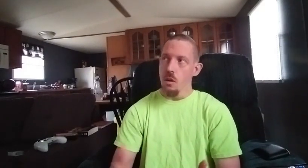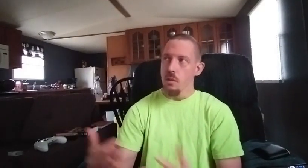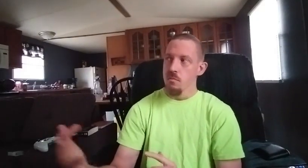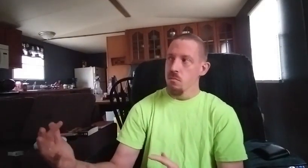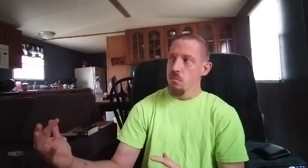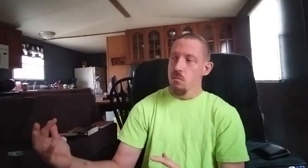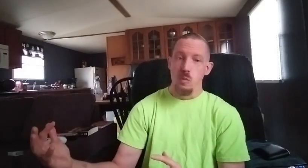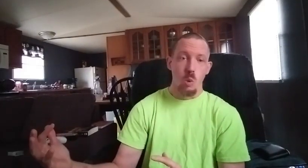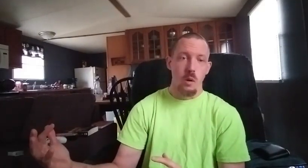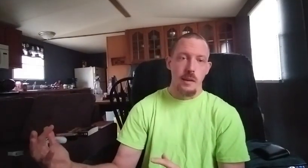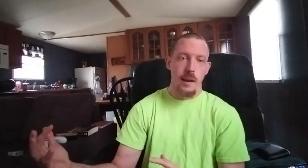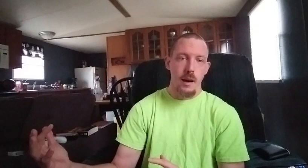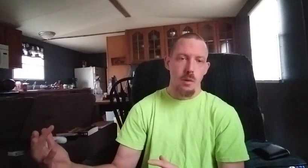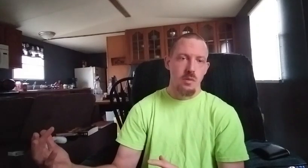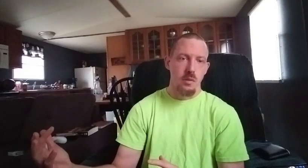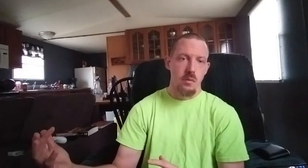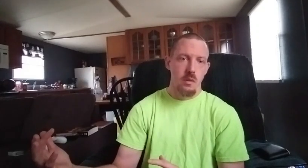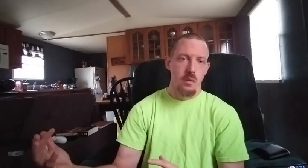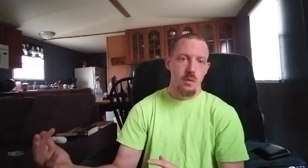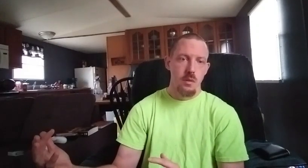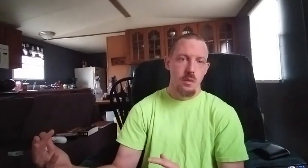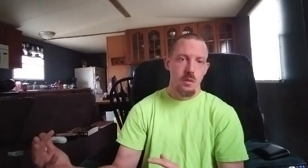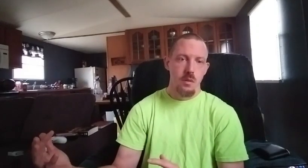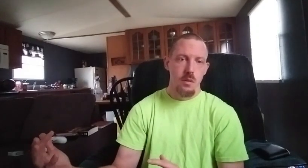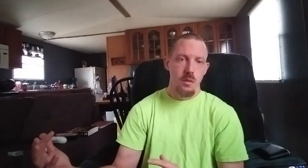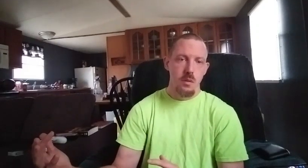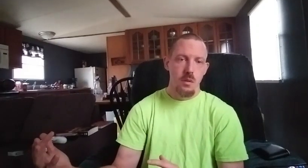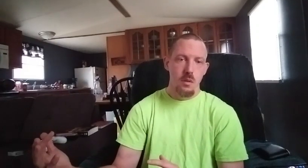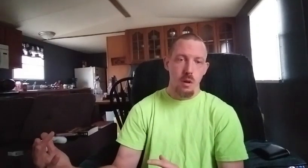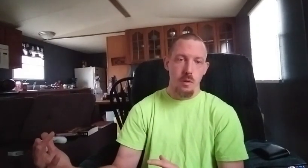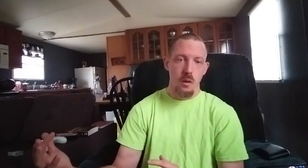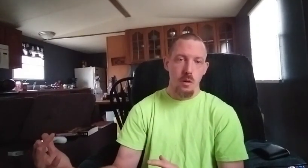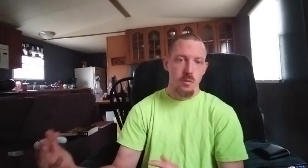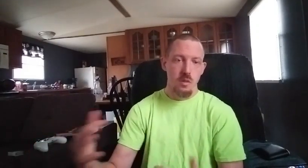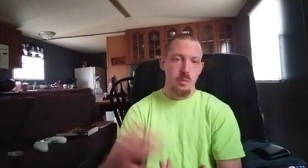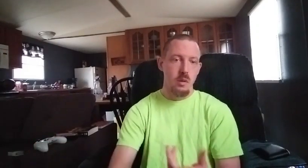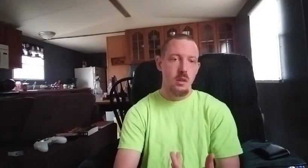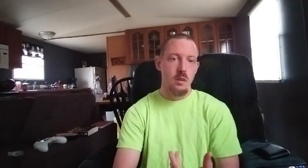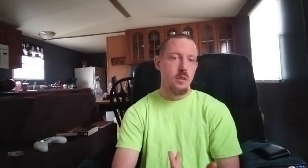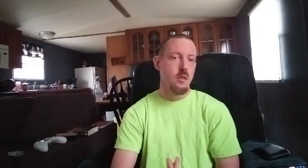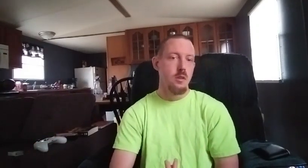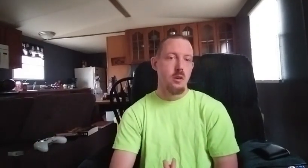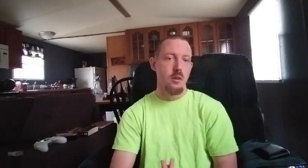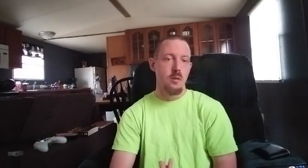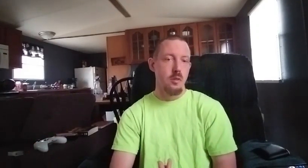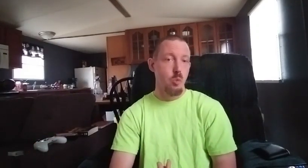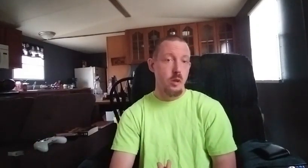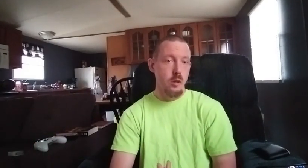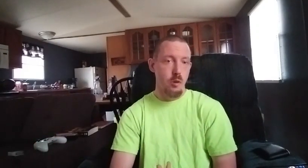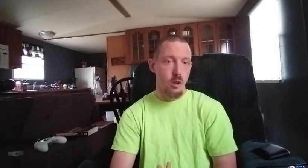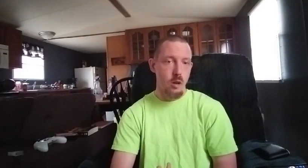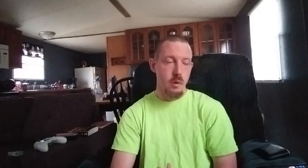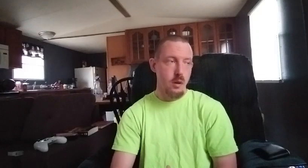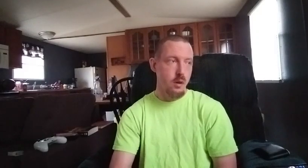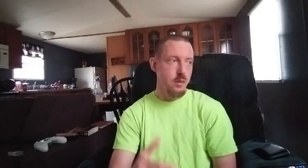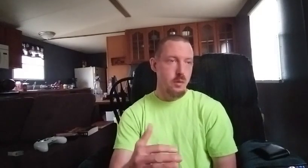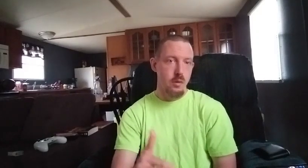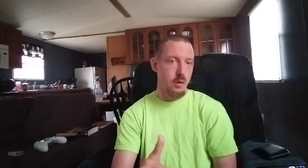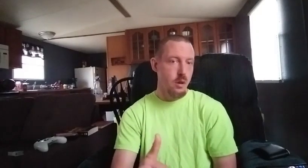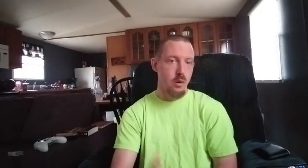you want to get a house to live in of your own instead of being under the wing of your grandparents or under